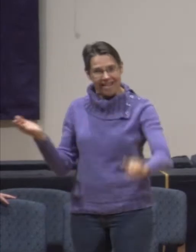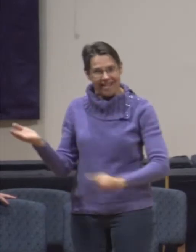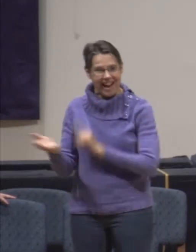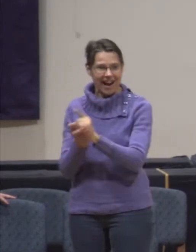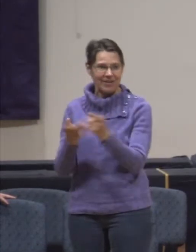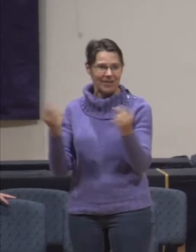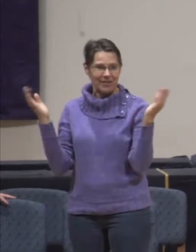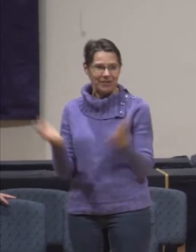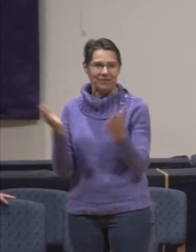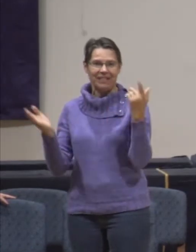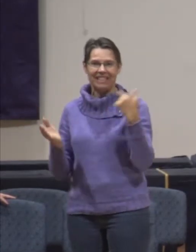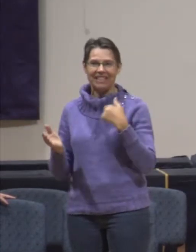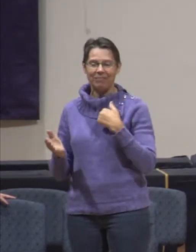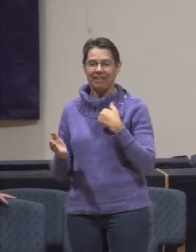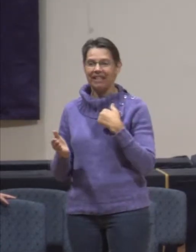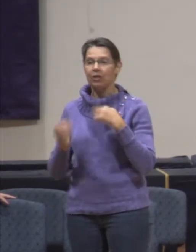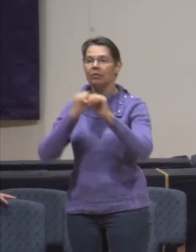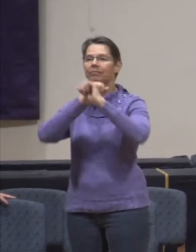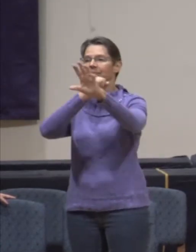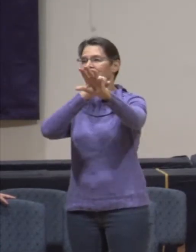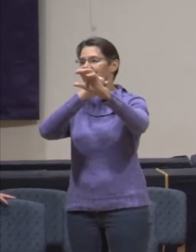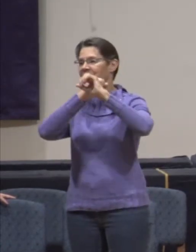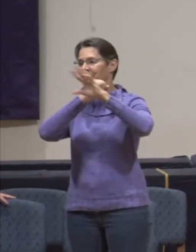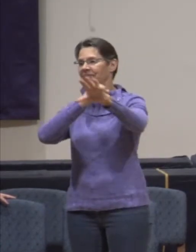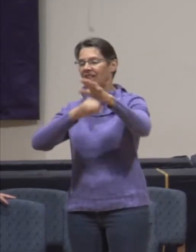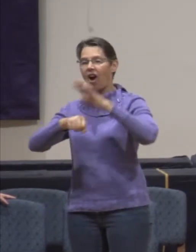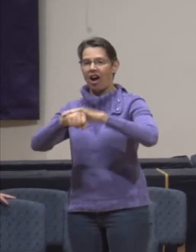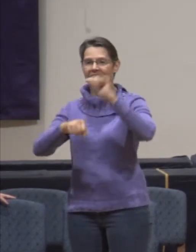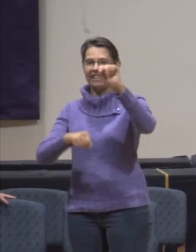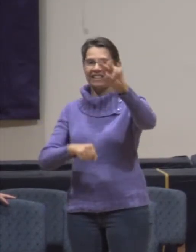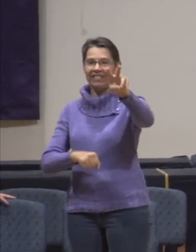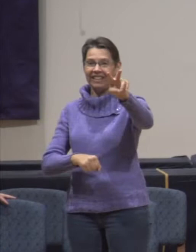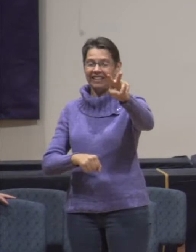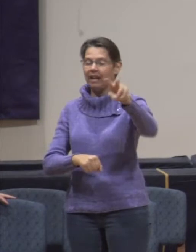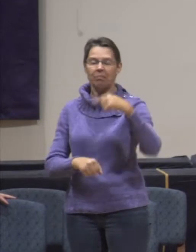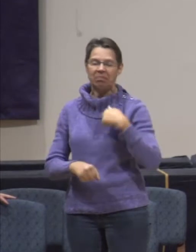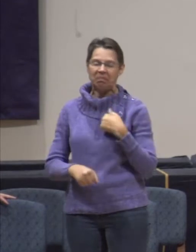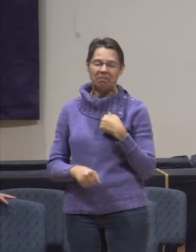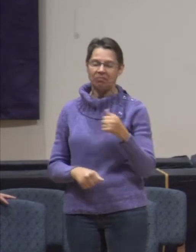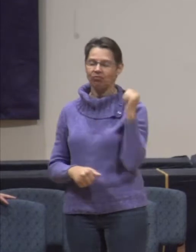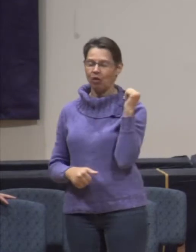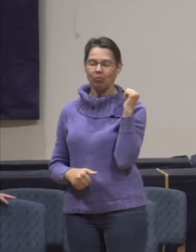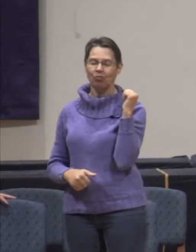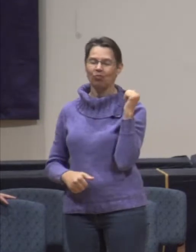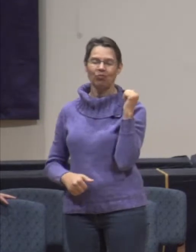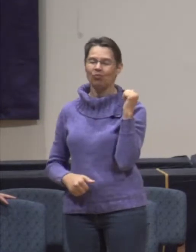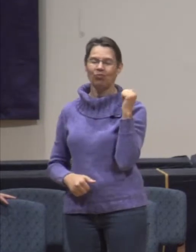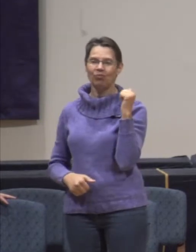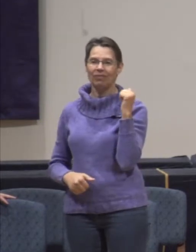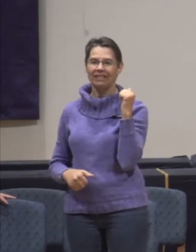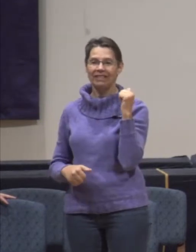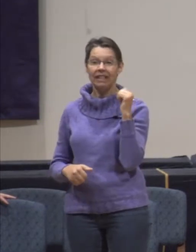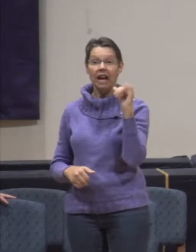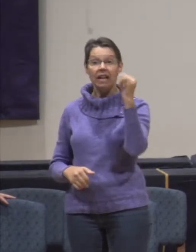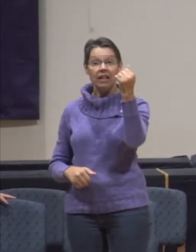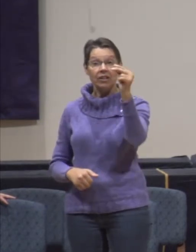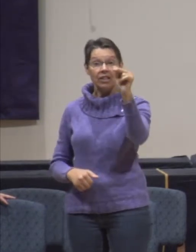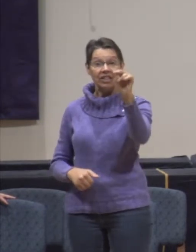should put our services on television and didn't get anywhere. Jane,